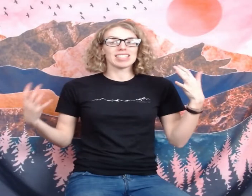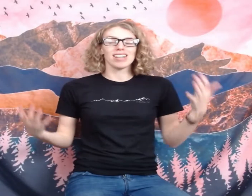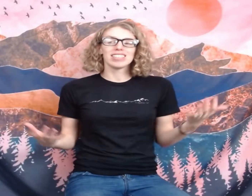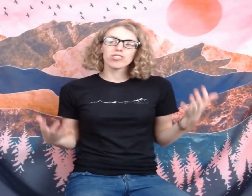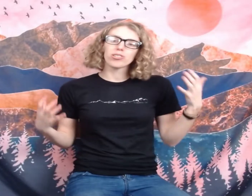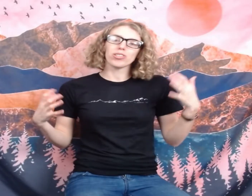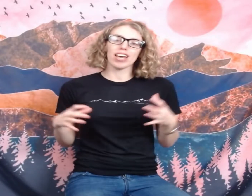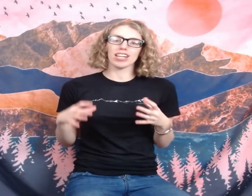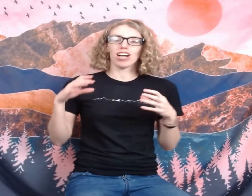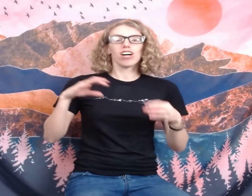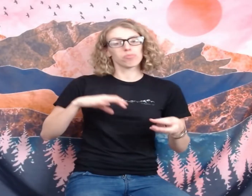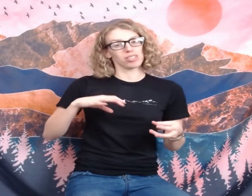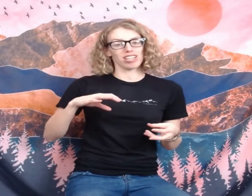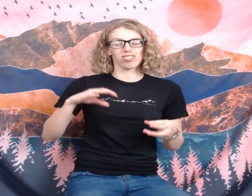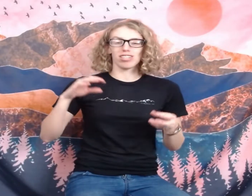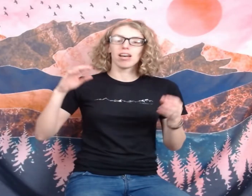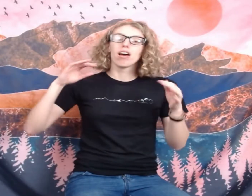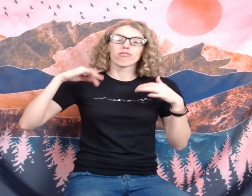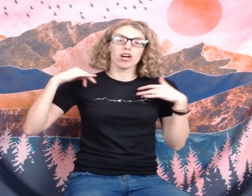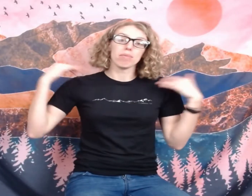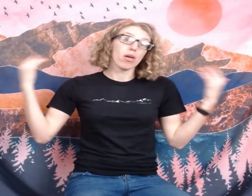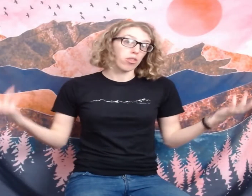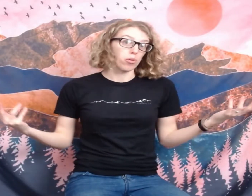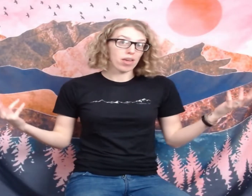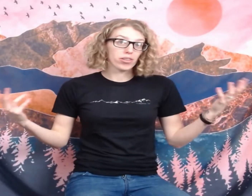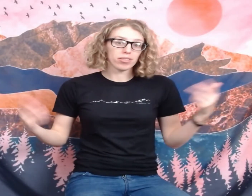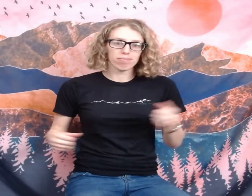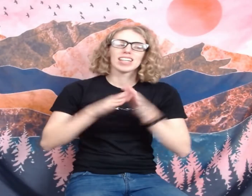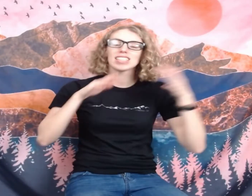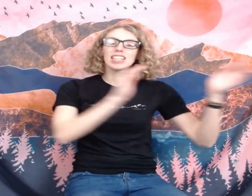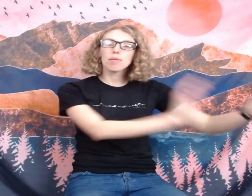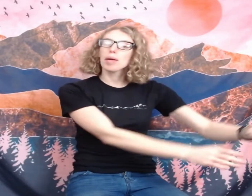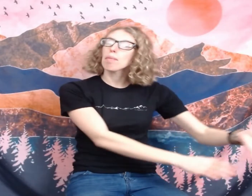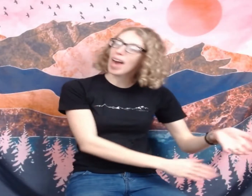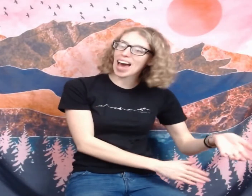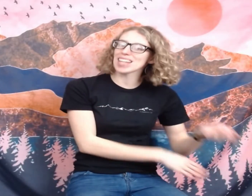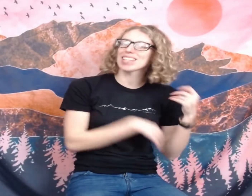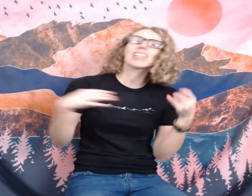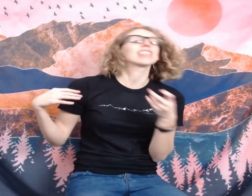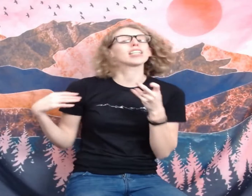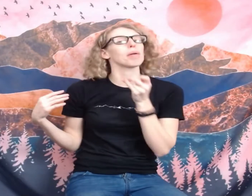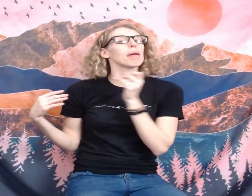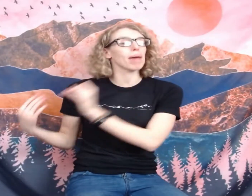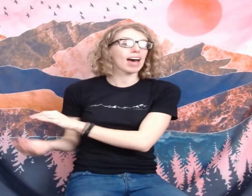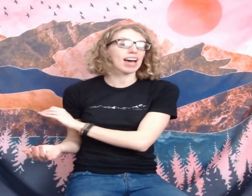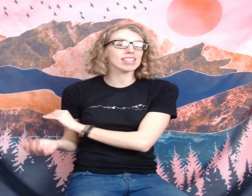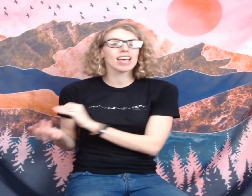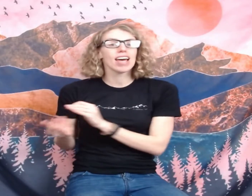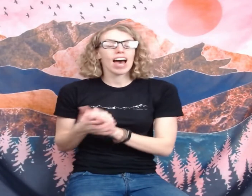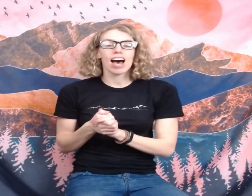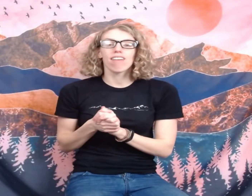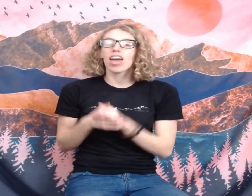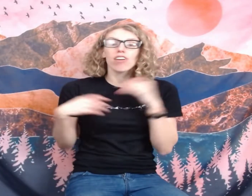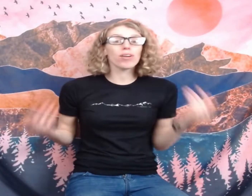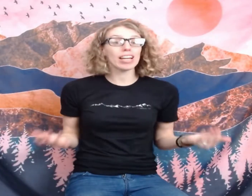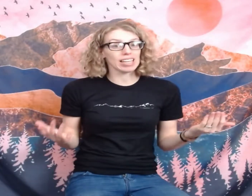additional layer of protection from the weather. Sleeping pads like sleeping bags have a rating.